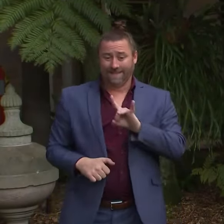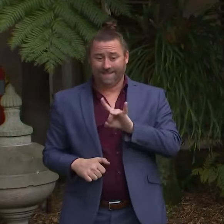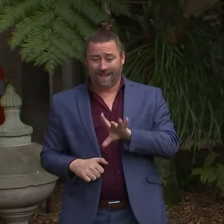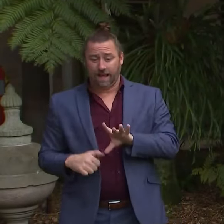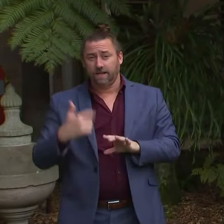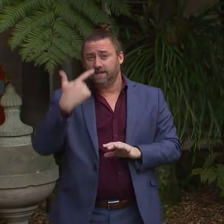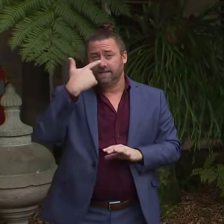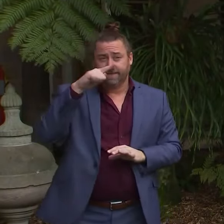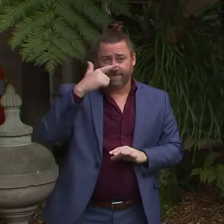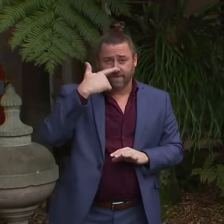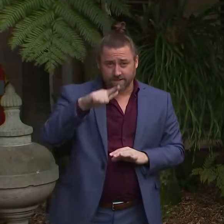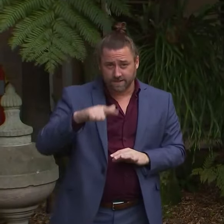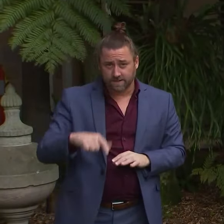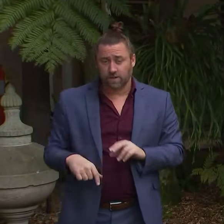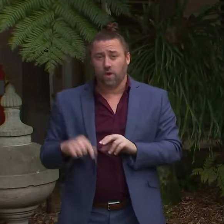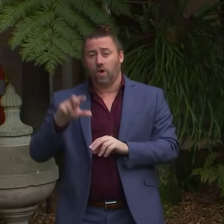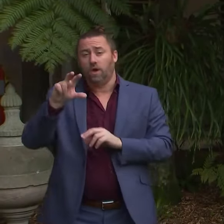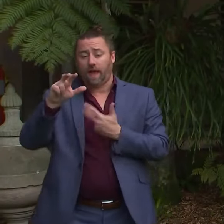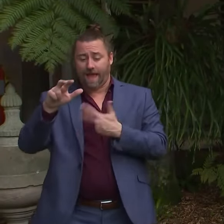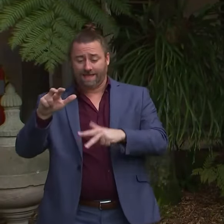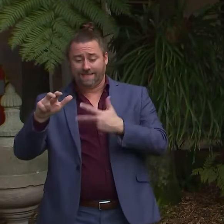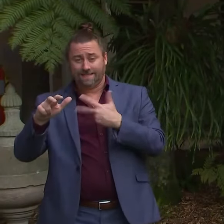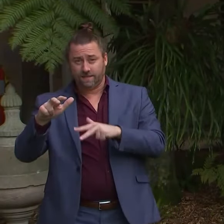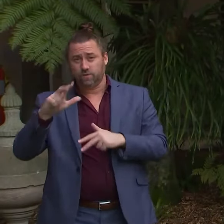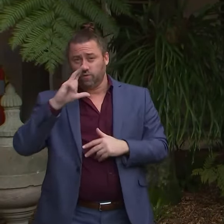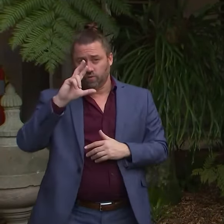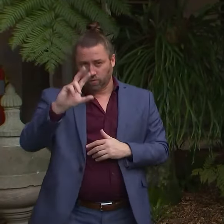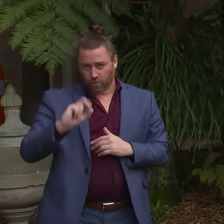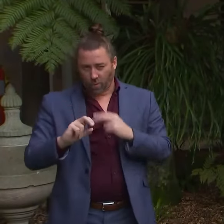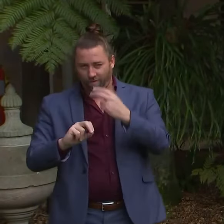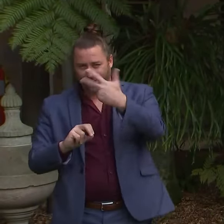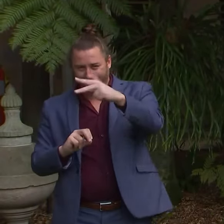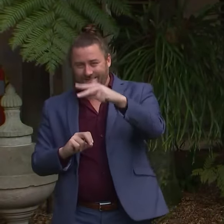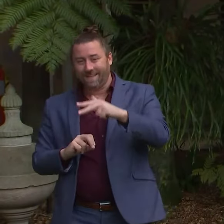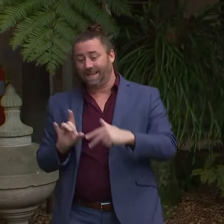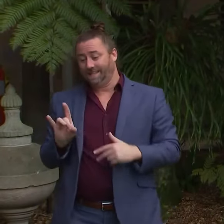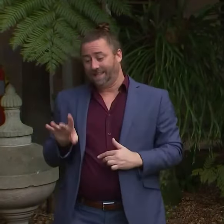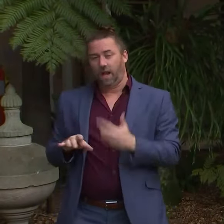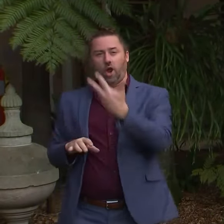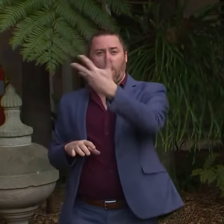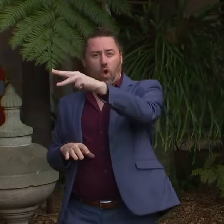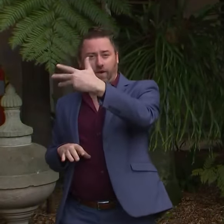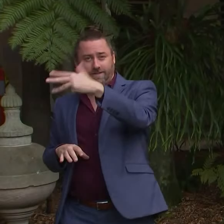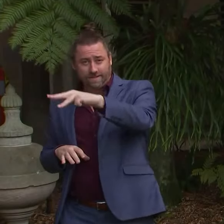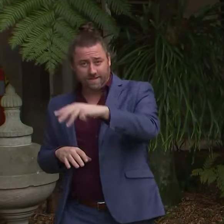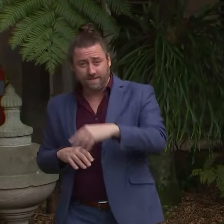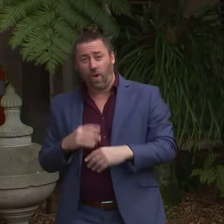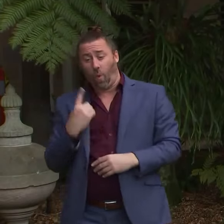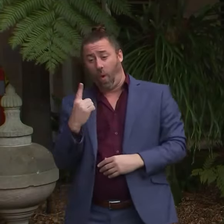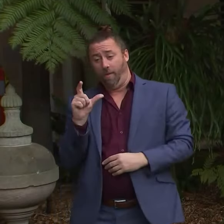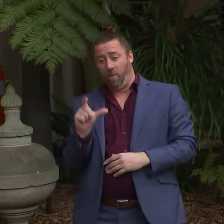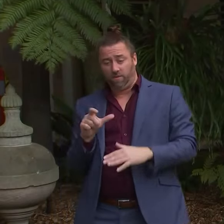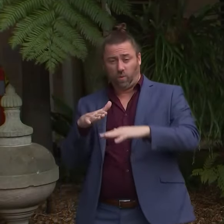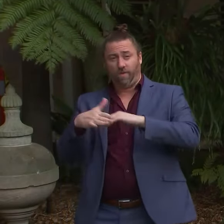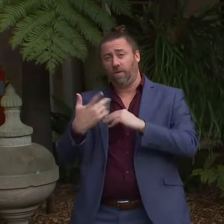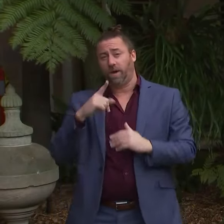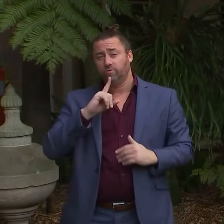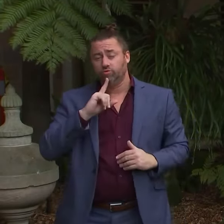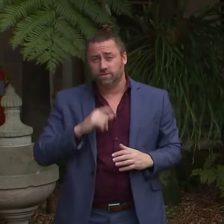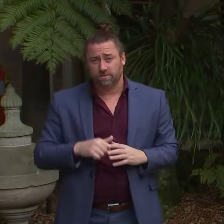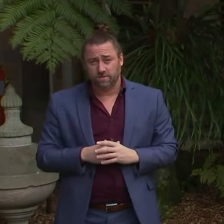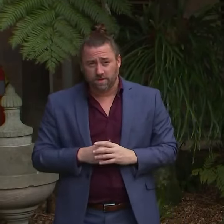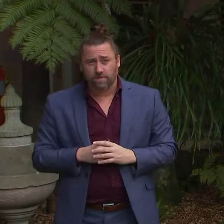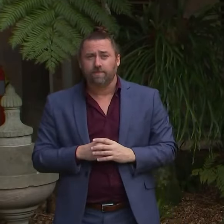10 in their 70s, 12 in their 80s, 10 in their 90s and one person over 100. In terms of the